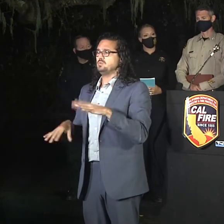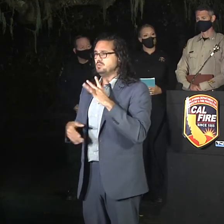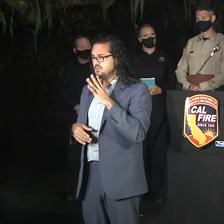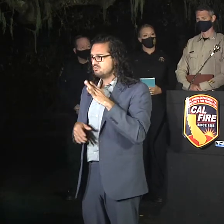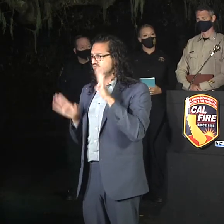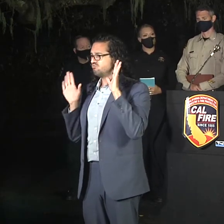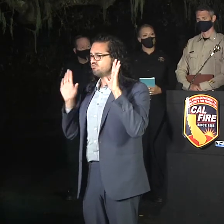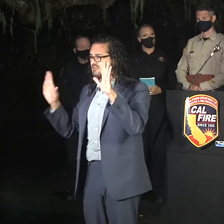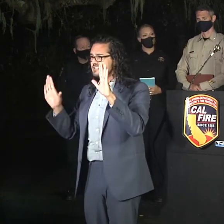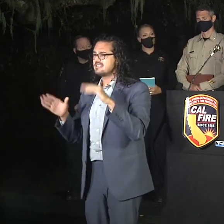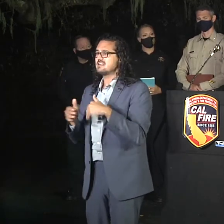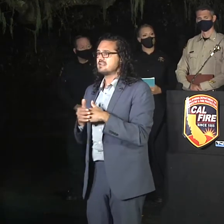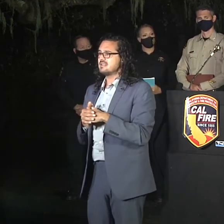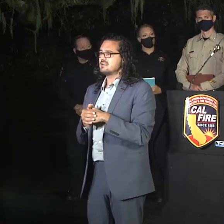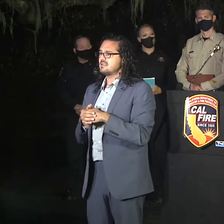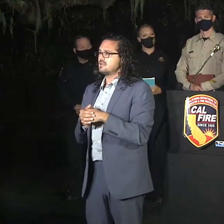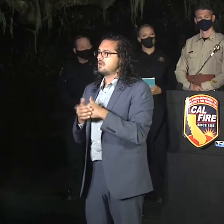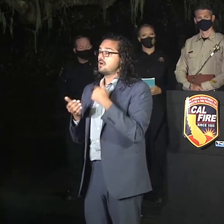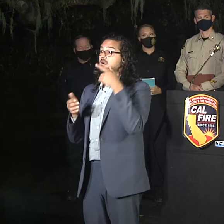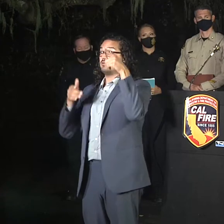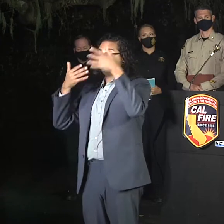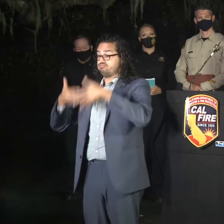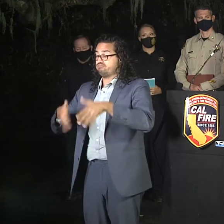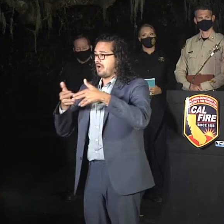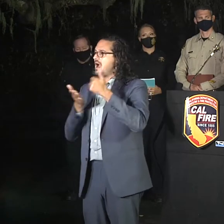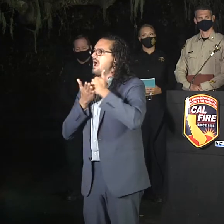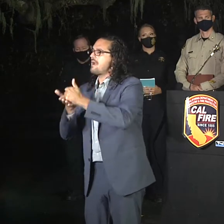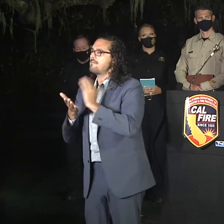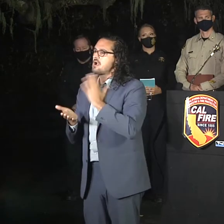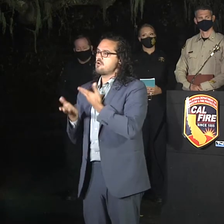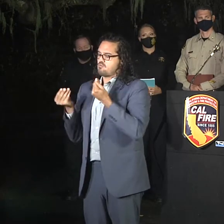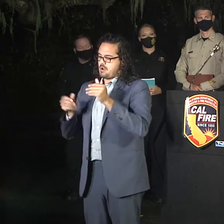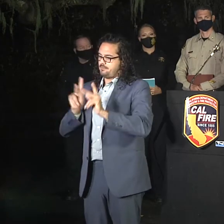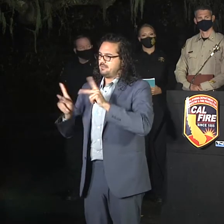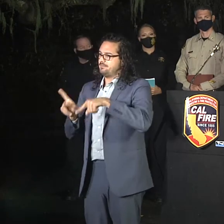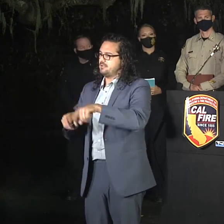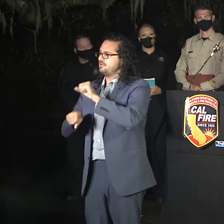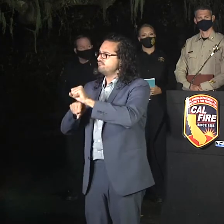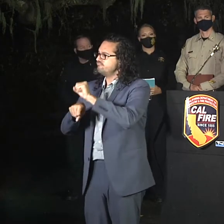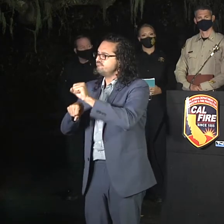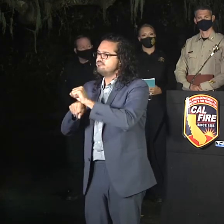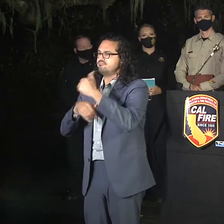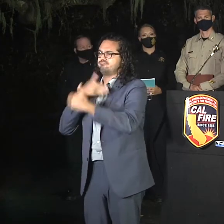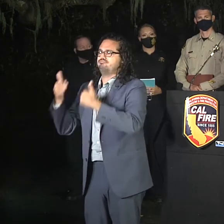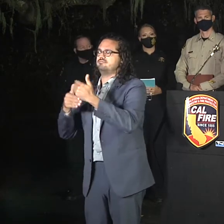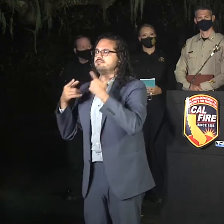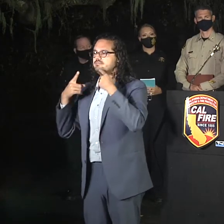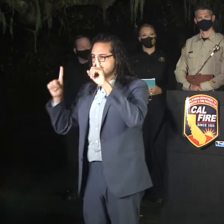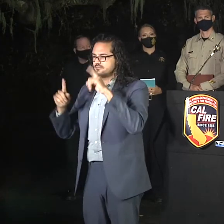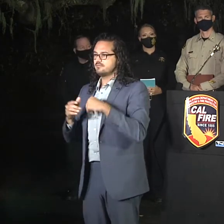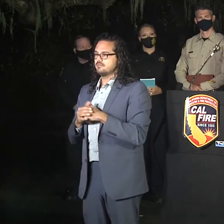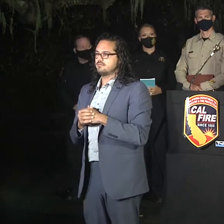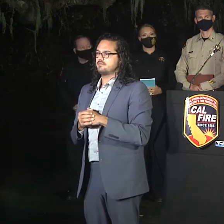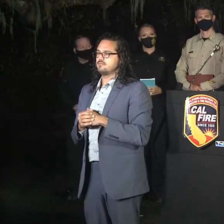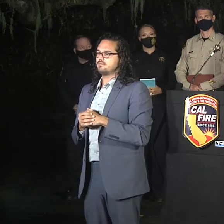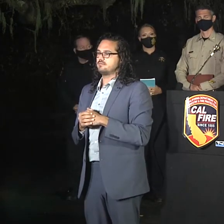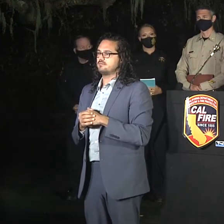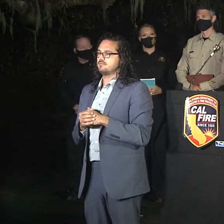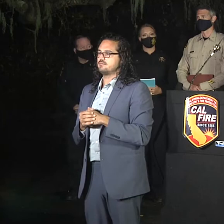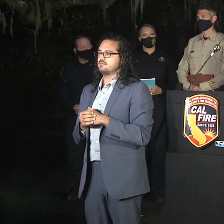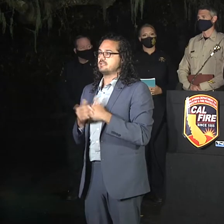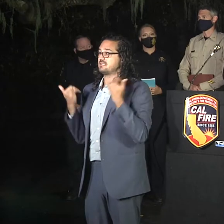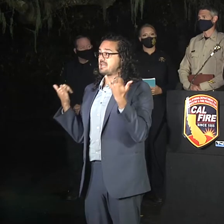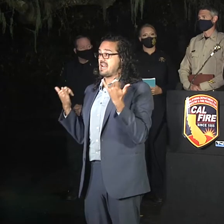of those hotspots and so forth. To this point, our copters have dropped over 1.6 million gallons of water since the beginning of this event. So